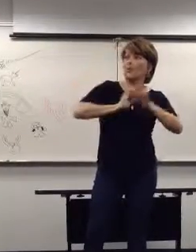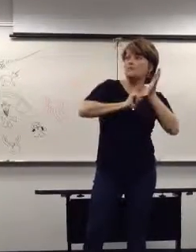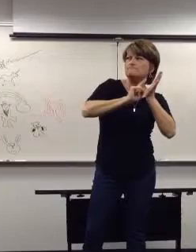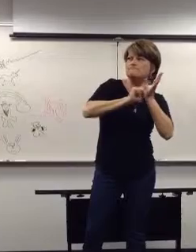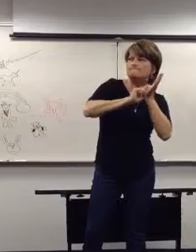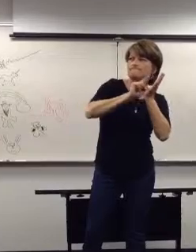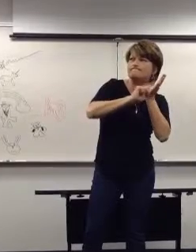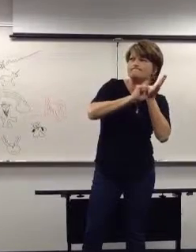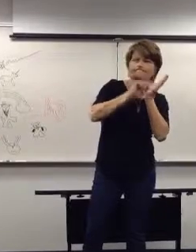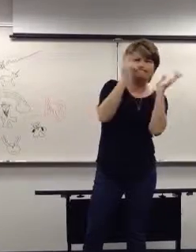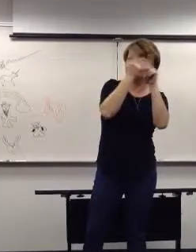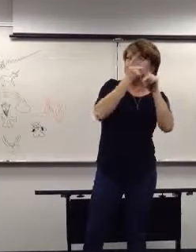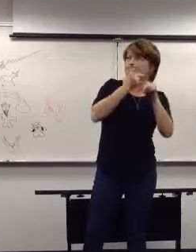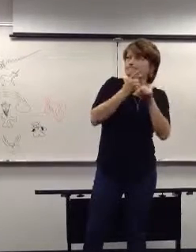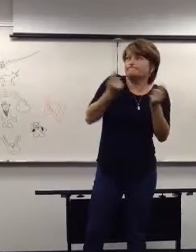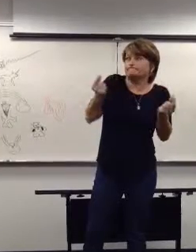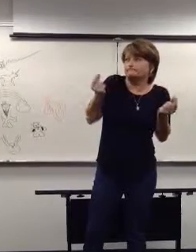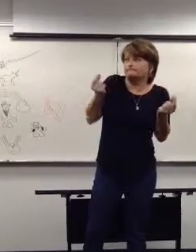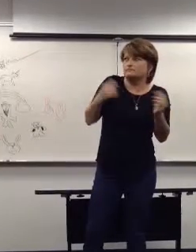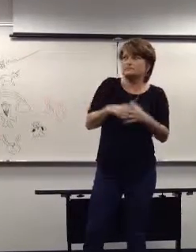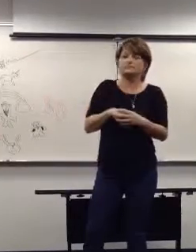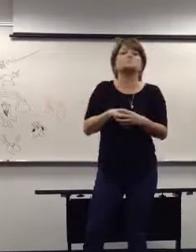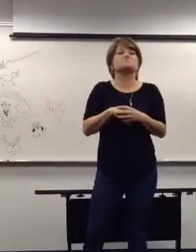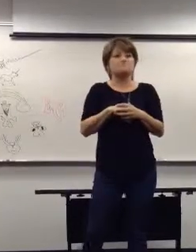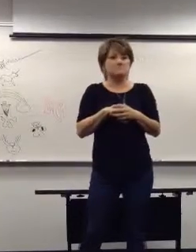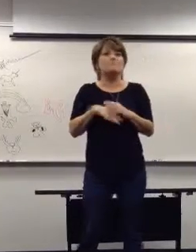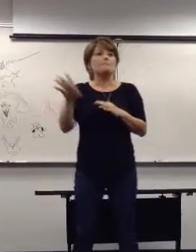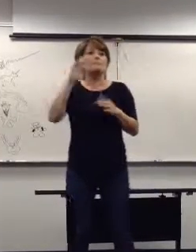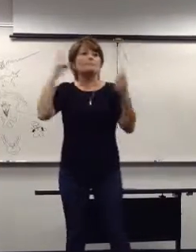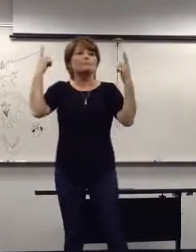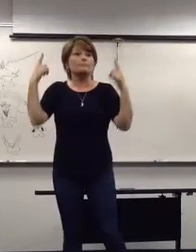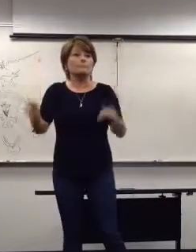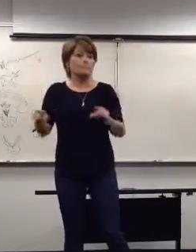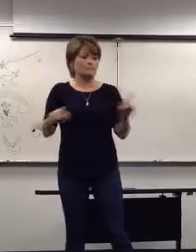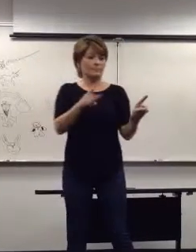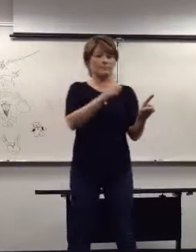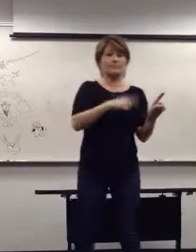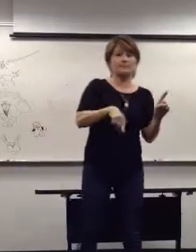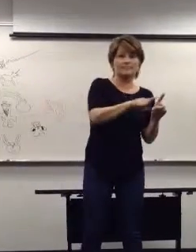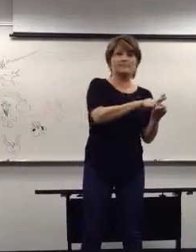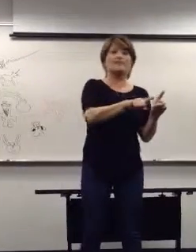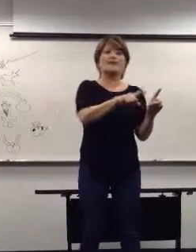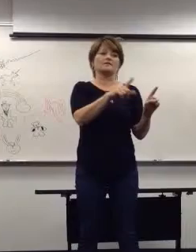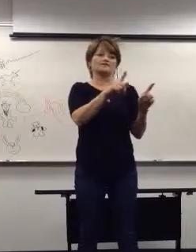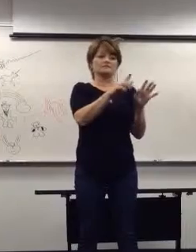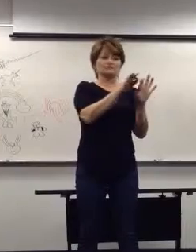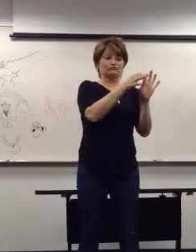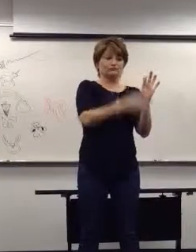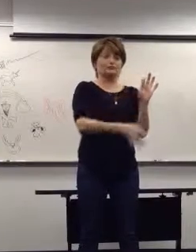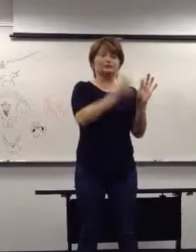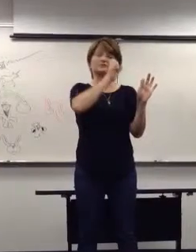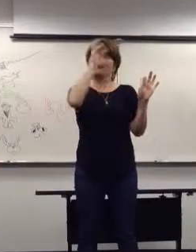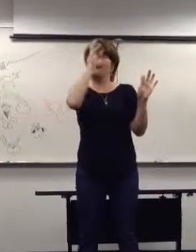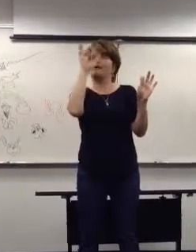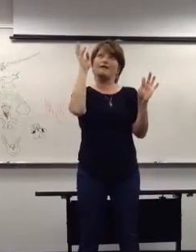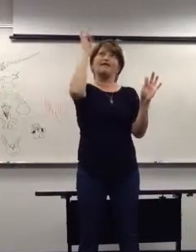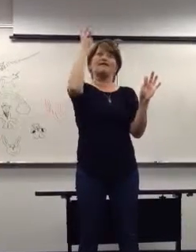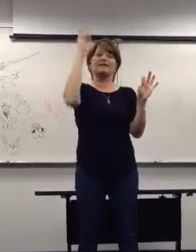impossible to get things done using consecutive interpreting, and the judge asked him to figure out what they should do. So, the